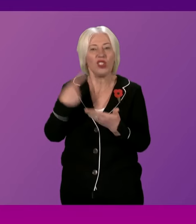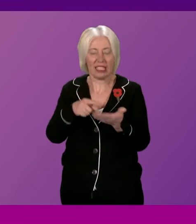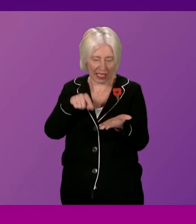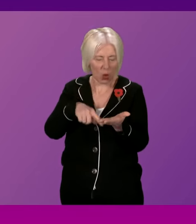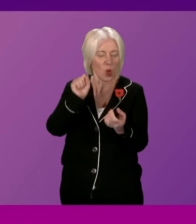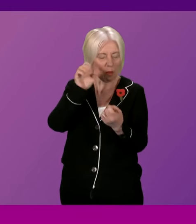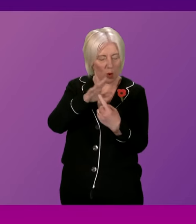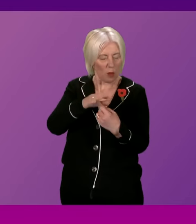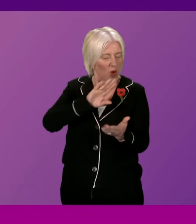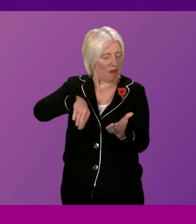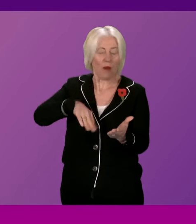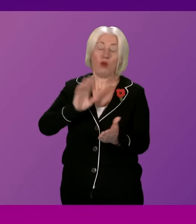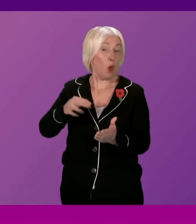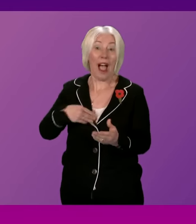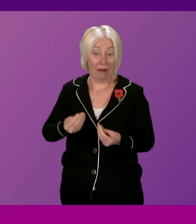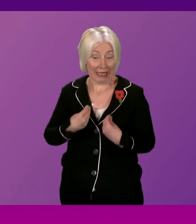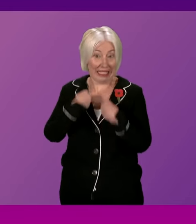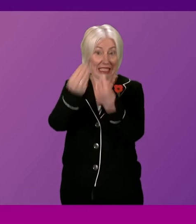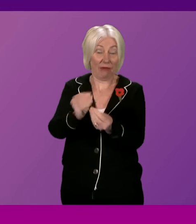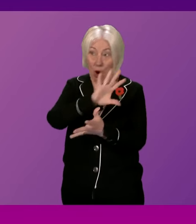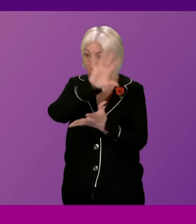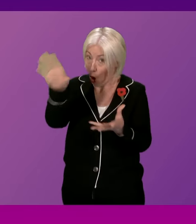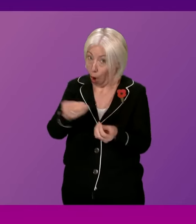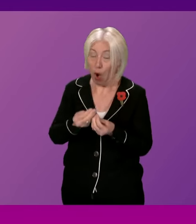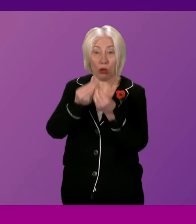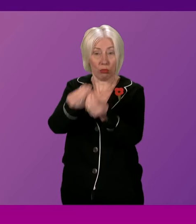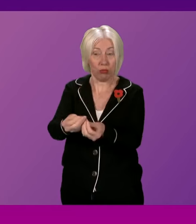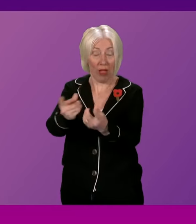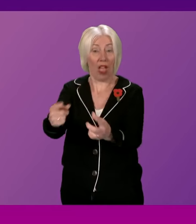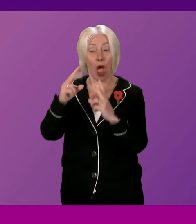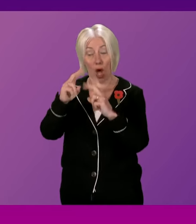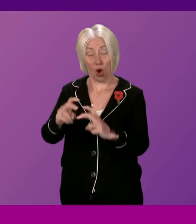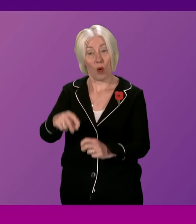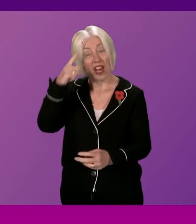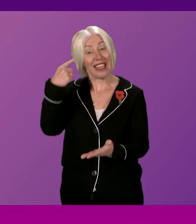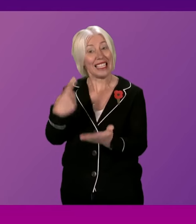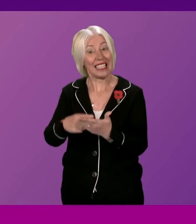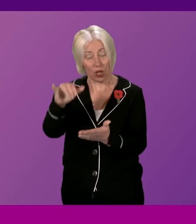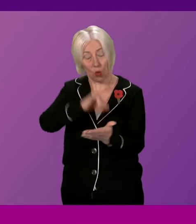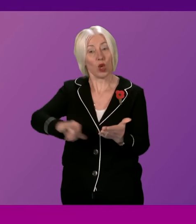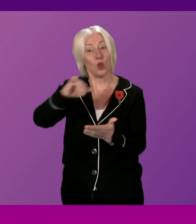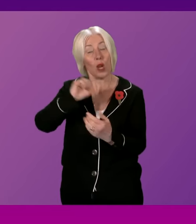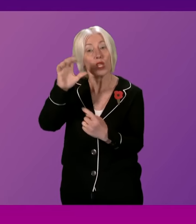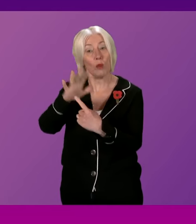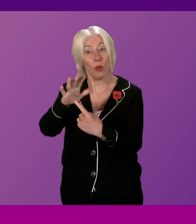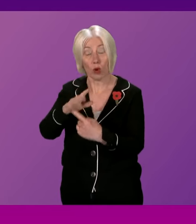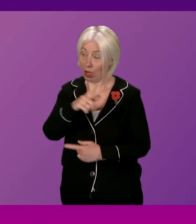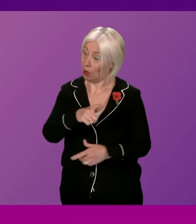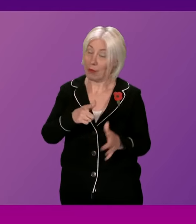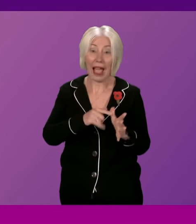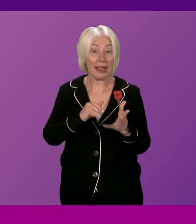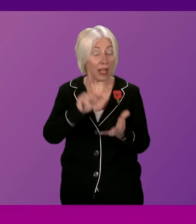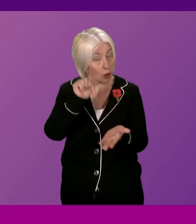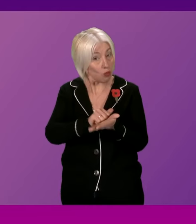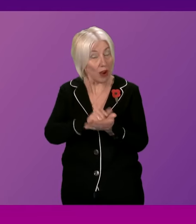inquiry for the inquiry to decide what is relevant. Anna Sarwar is absolutely right. Those families who have been bereaved by